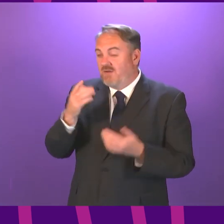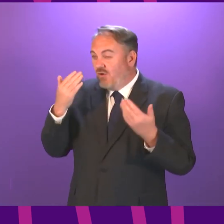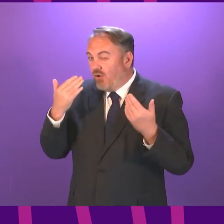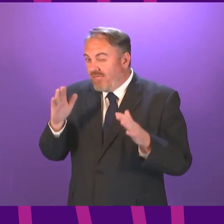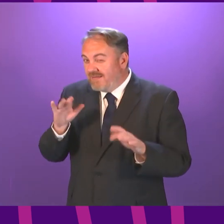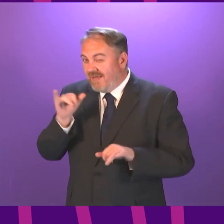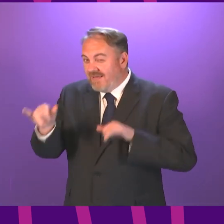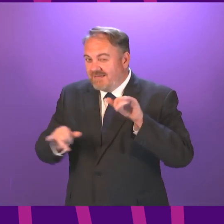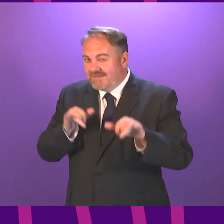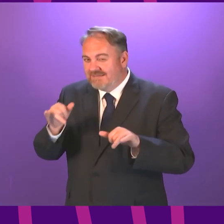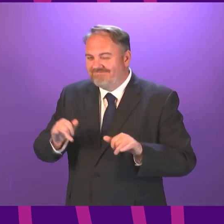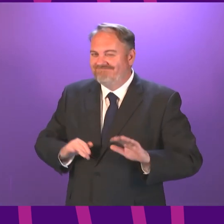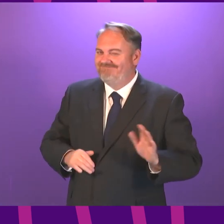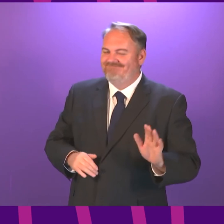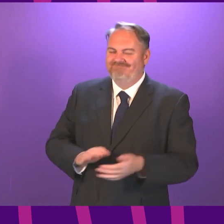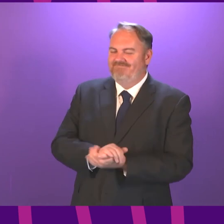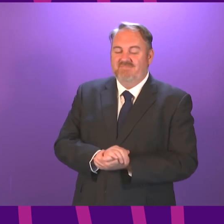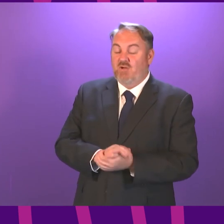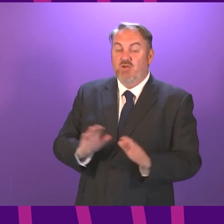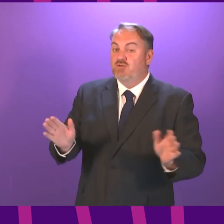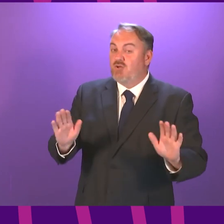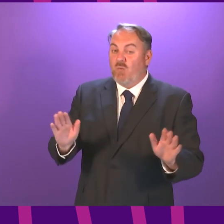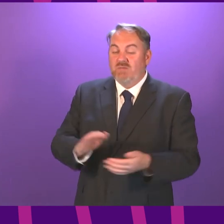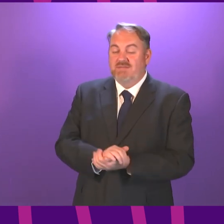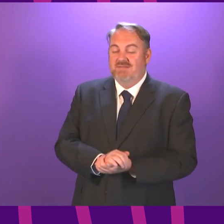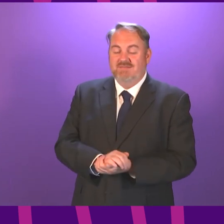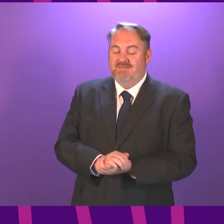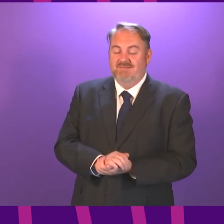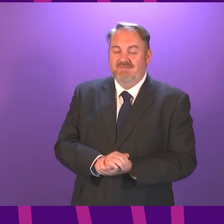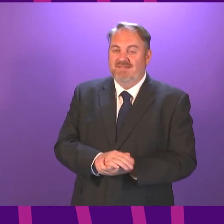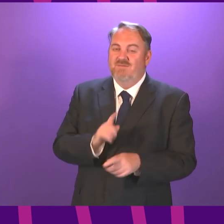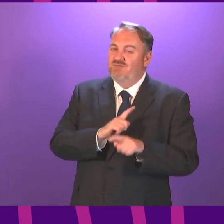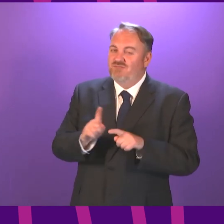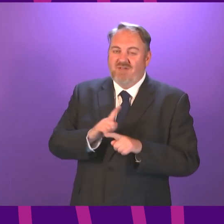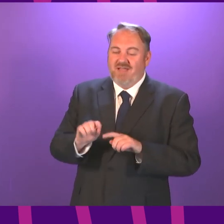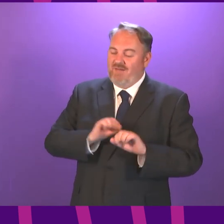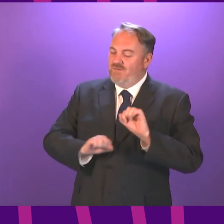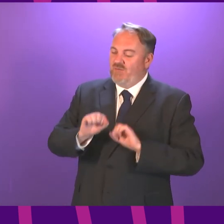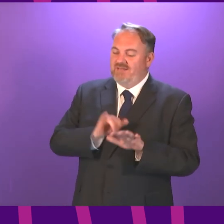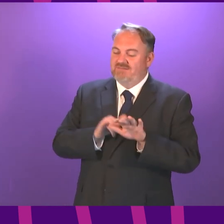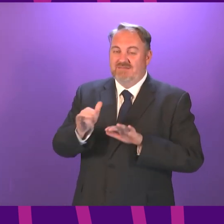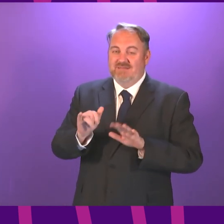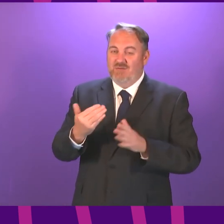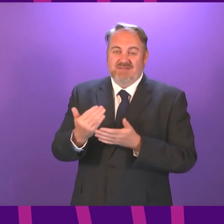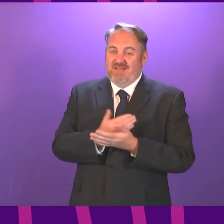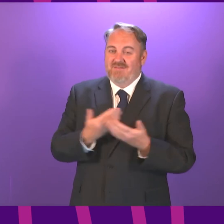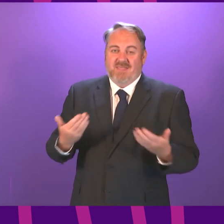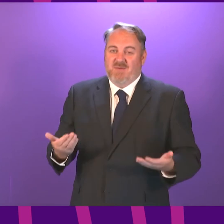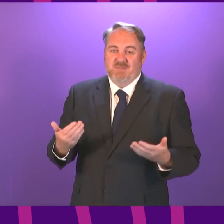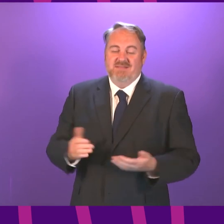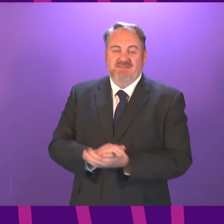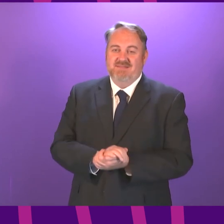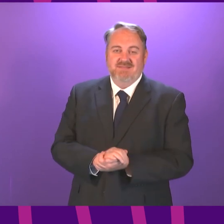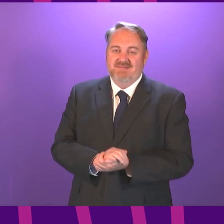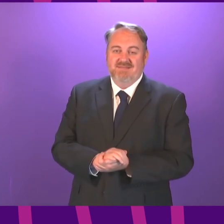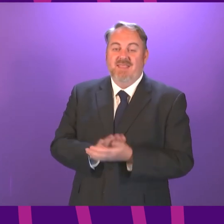advice continues to be don't go overseas if you can avoid doing that because it is safer right now for us not to do that